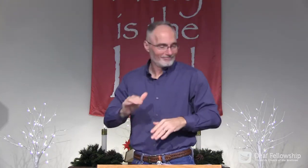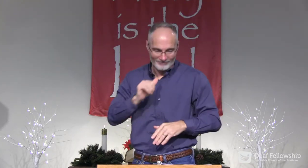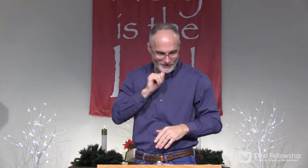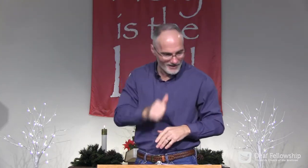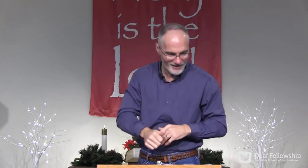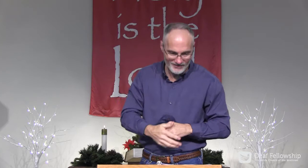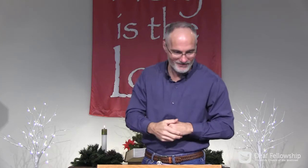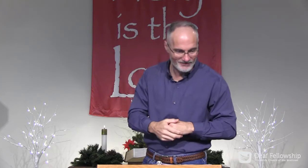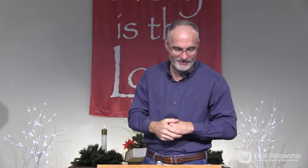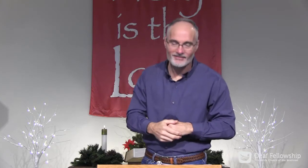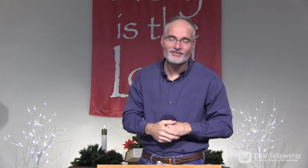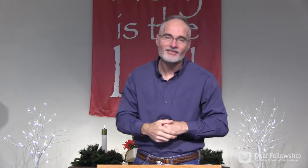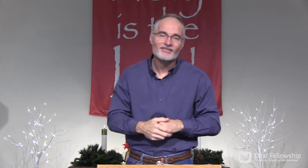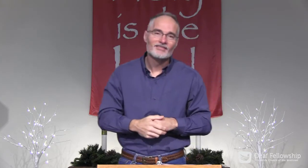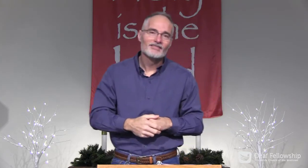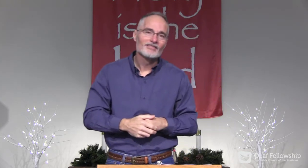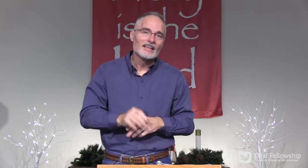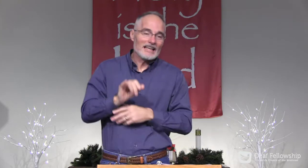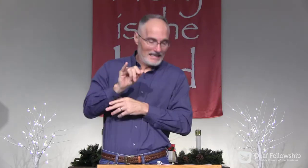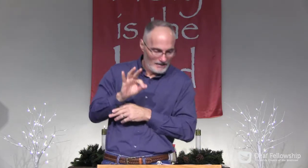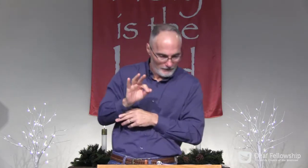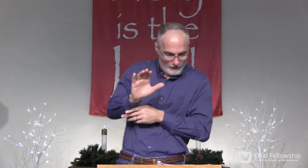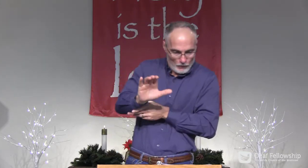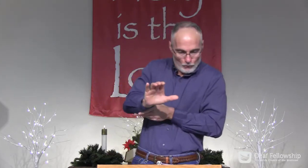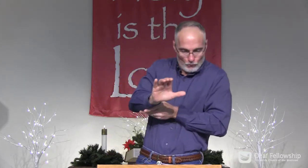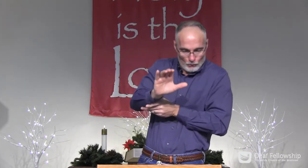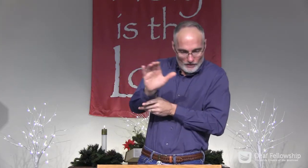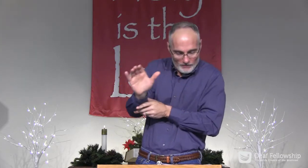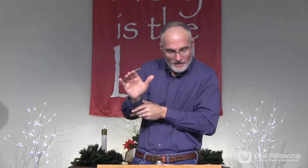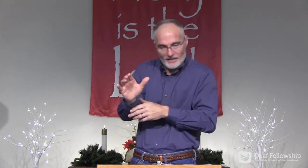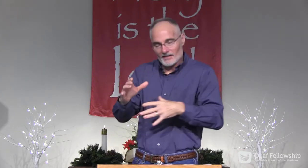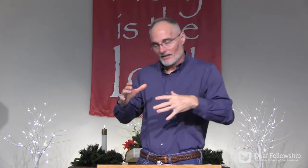Christmas, the season, will not bring peace.